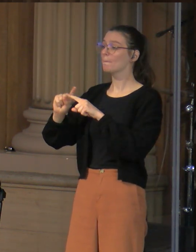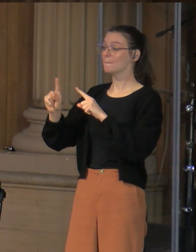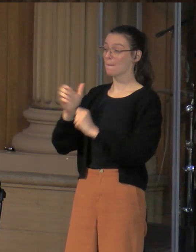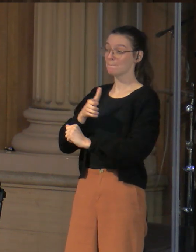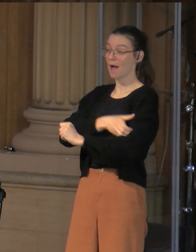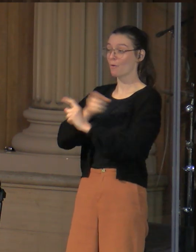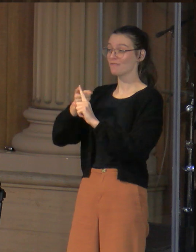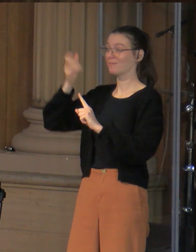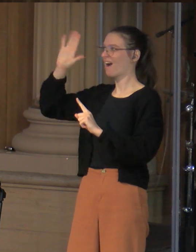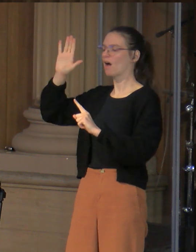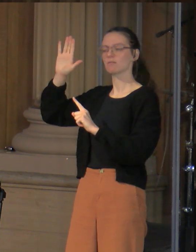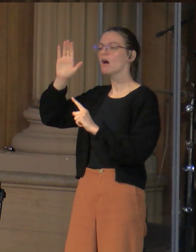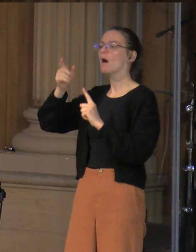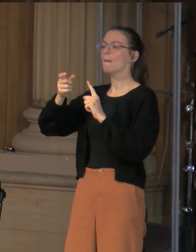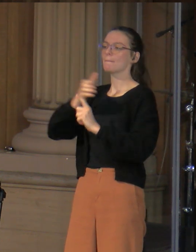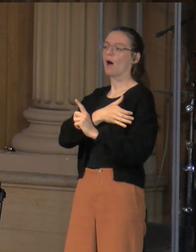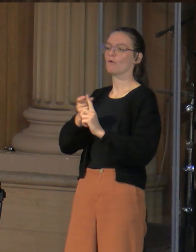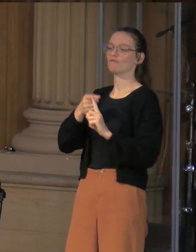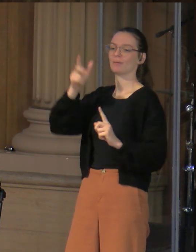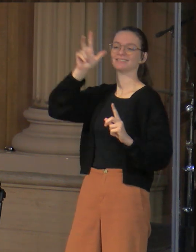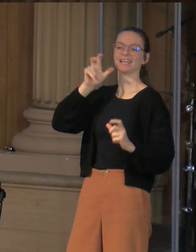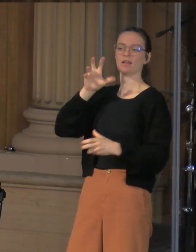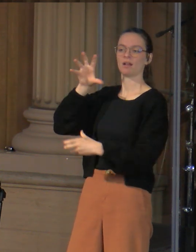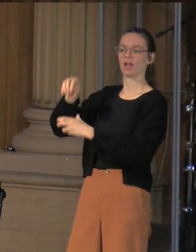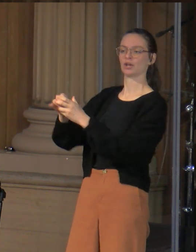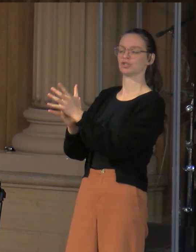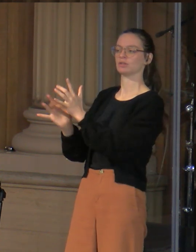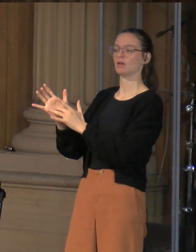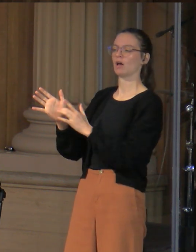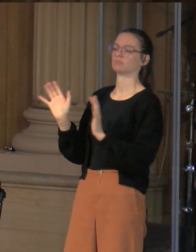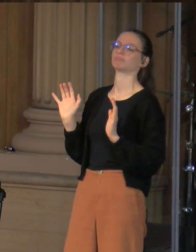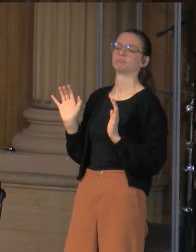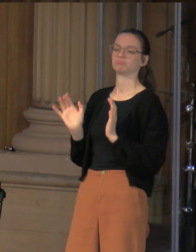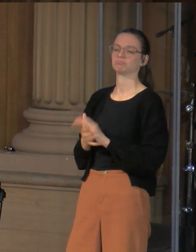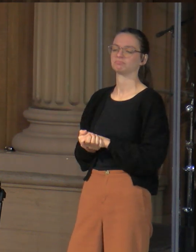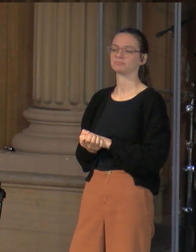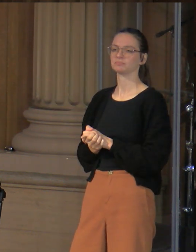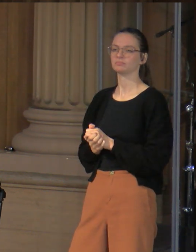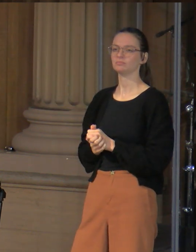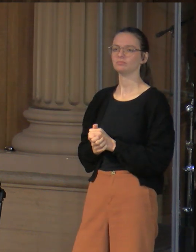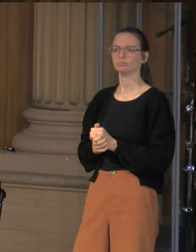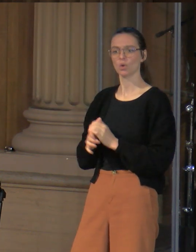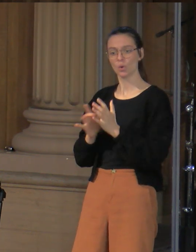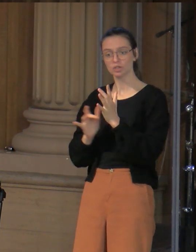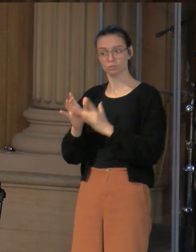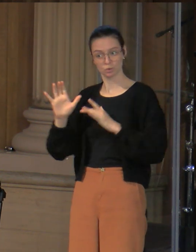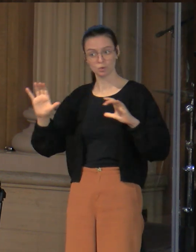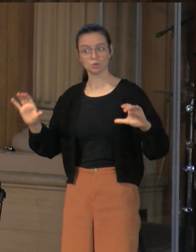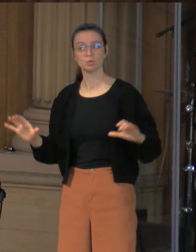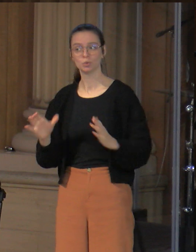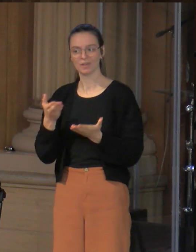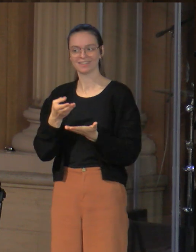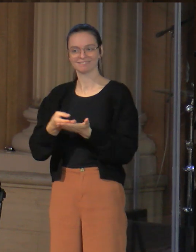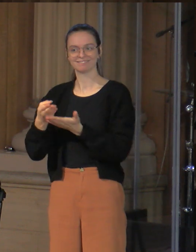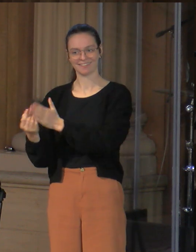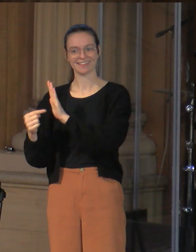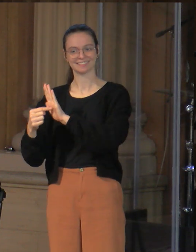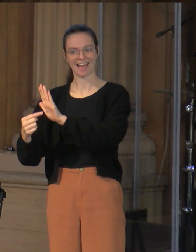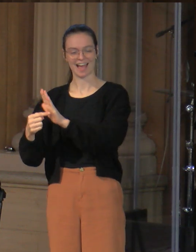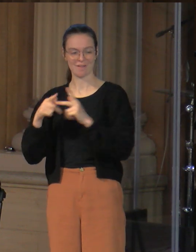that we can't deny, but it must be satanic. It must be coming from somewhere. So he was doing the signs. They knew there were signs. They knew there were